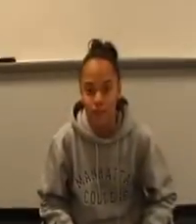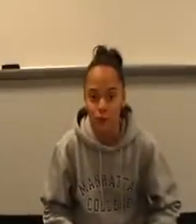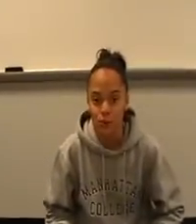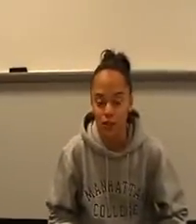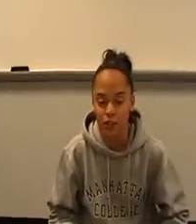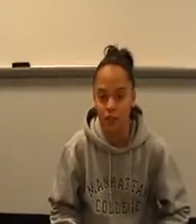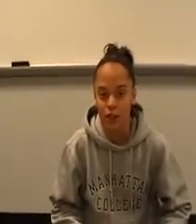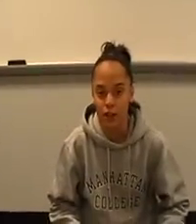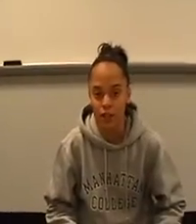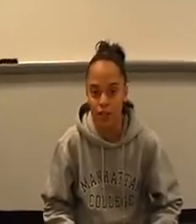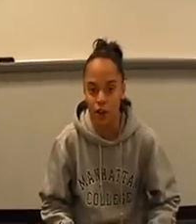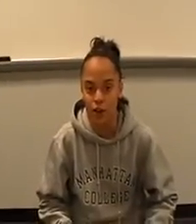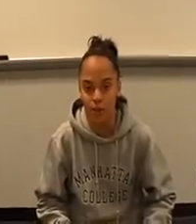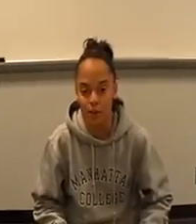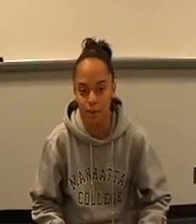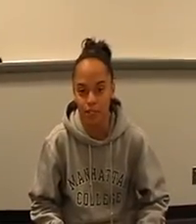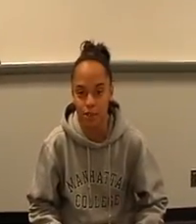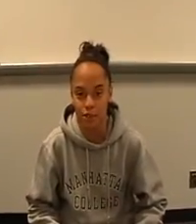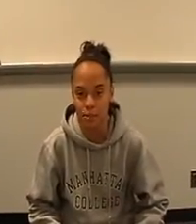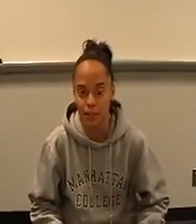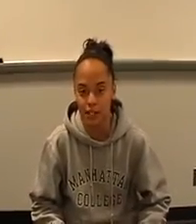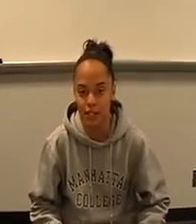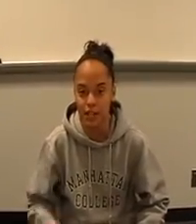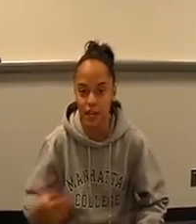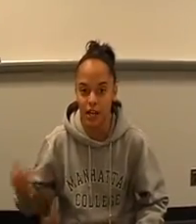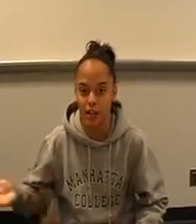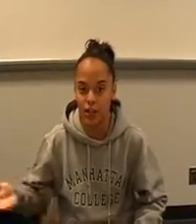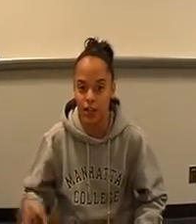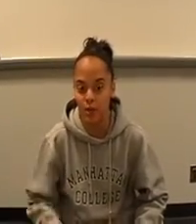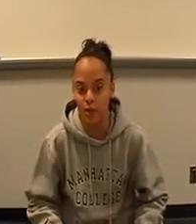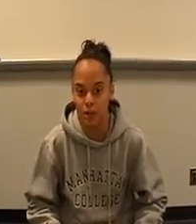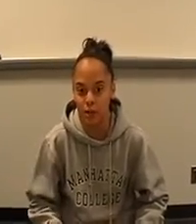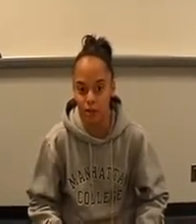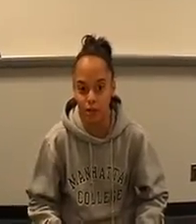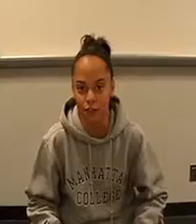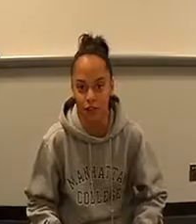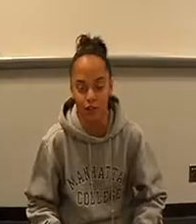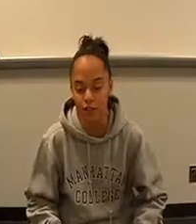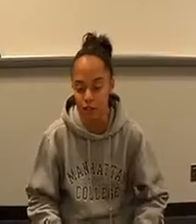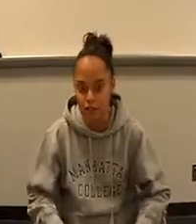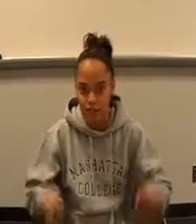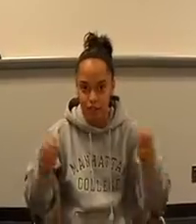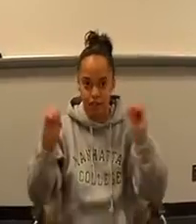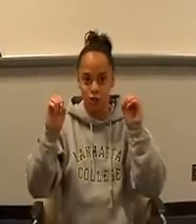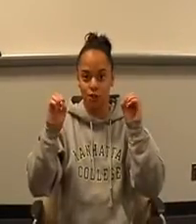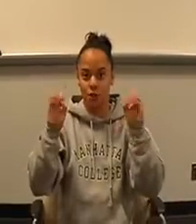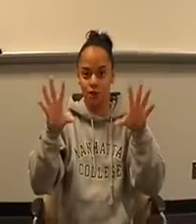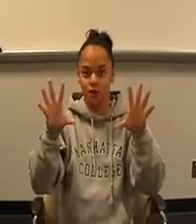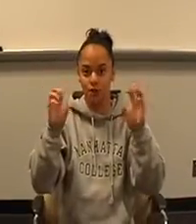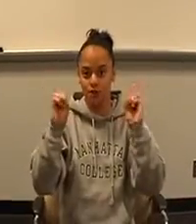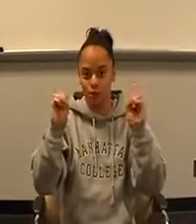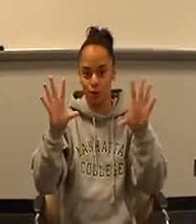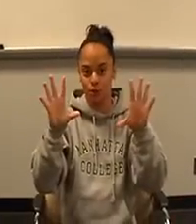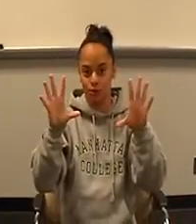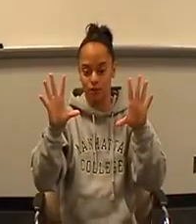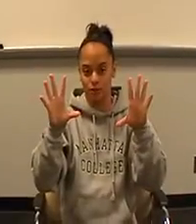First we're going to start off slow I'm going to teach you the basics and then we're going to pick it up a little faster. This is Twinkle twinkle